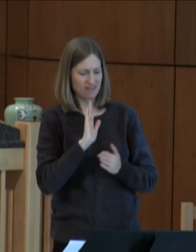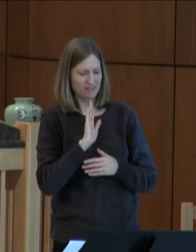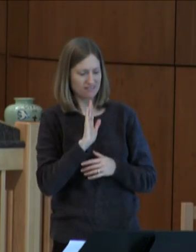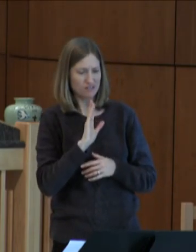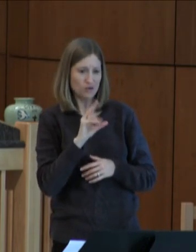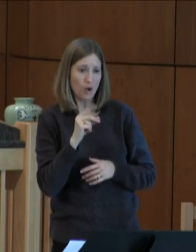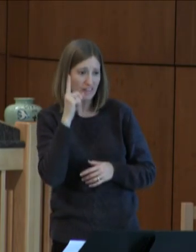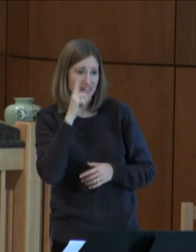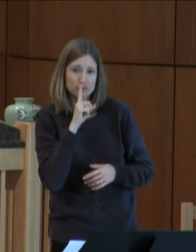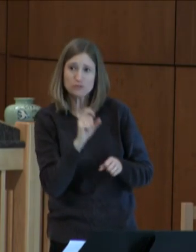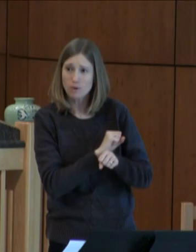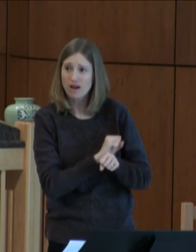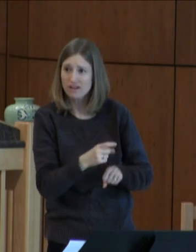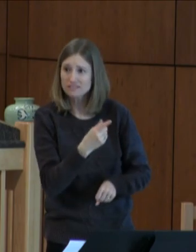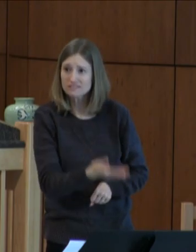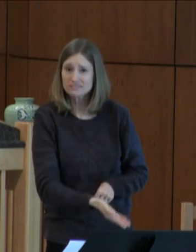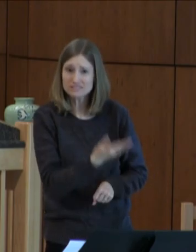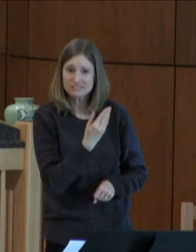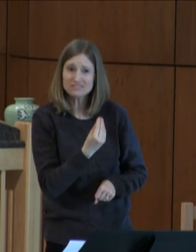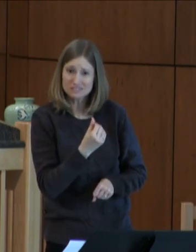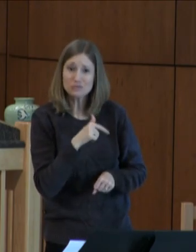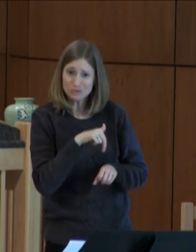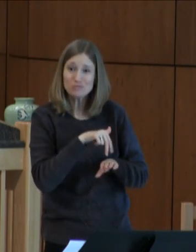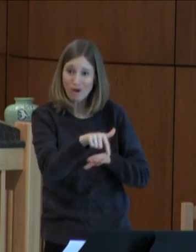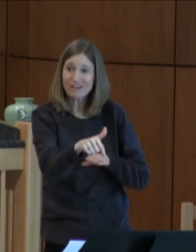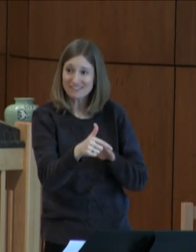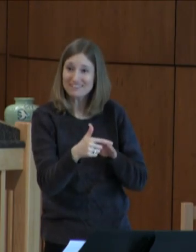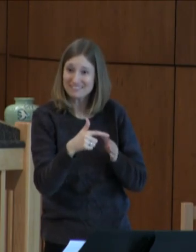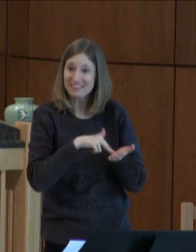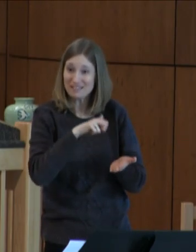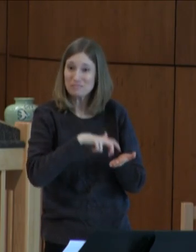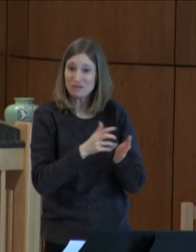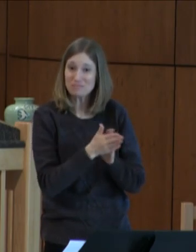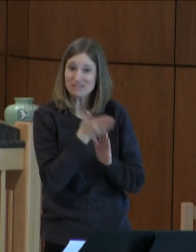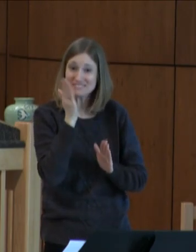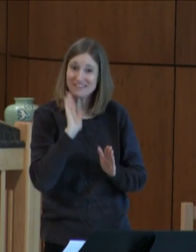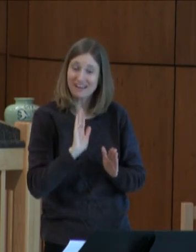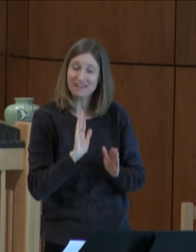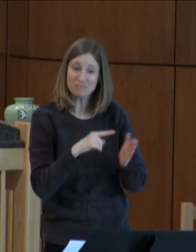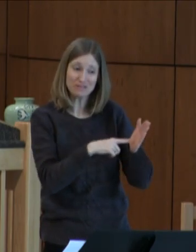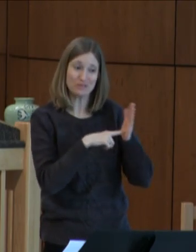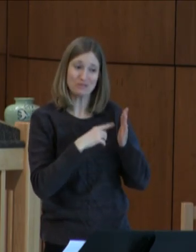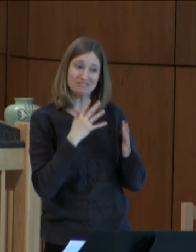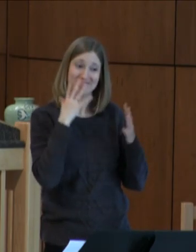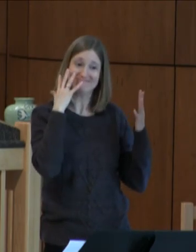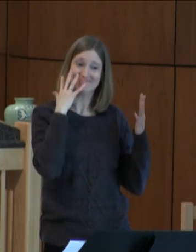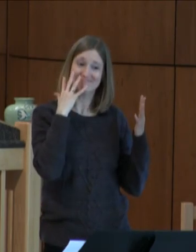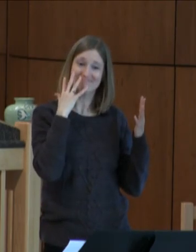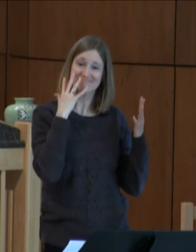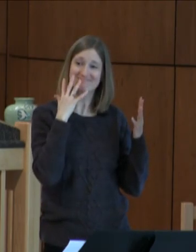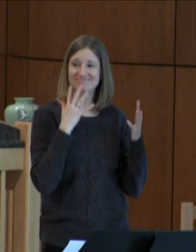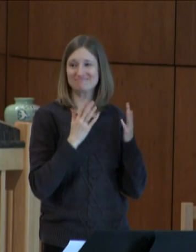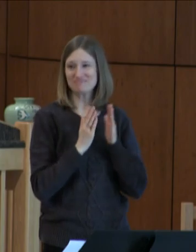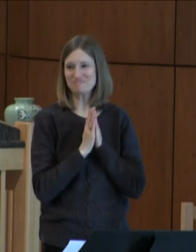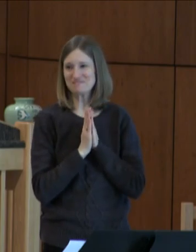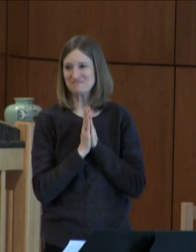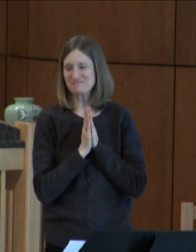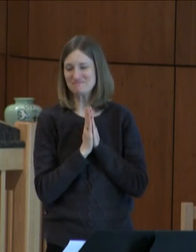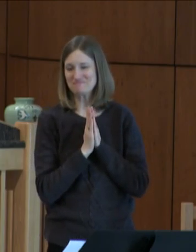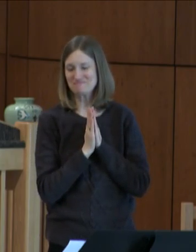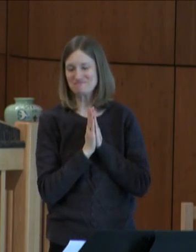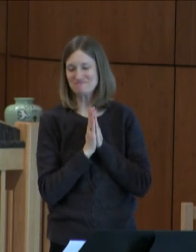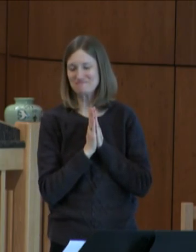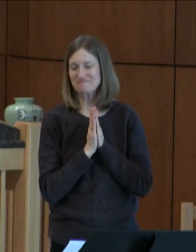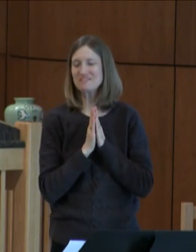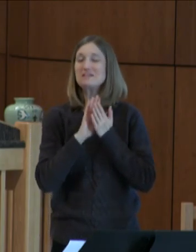that's exactly what she was doing. Amen. And now may the